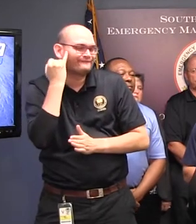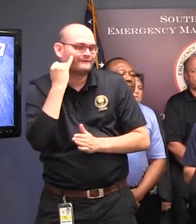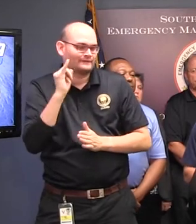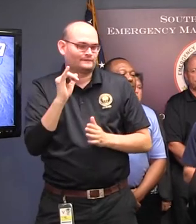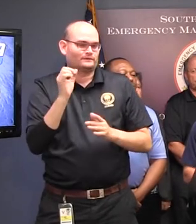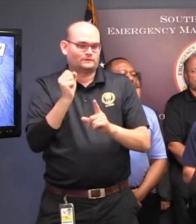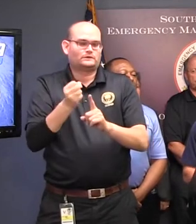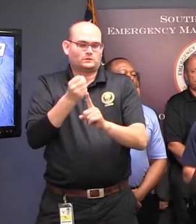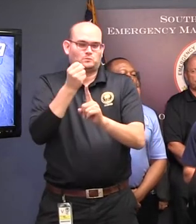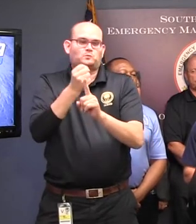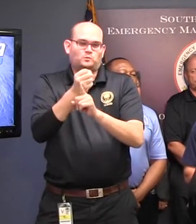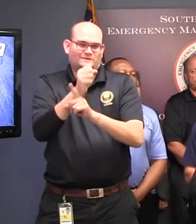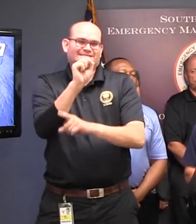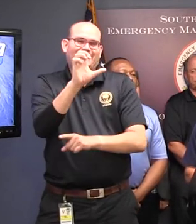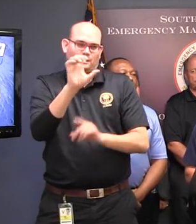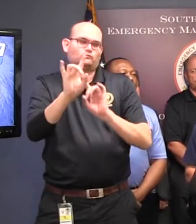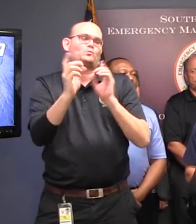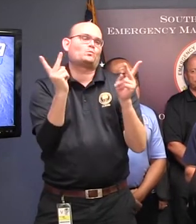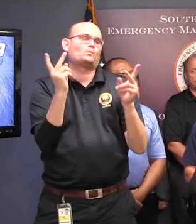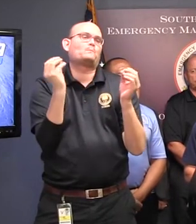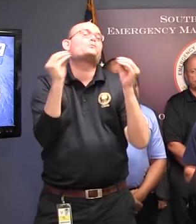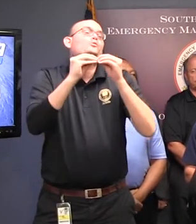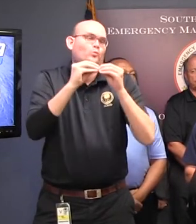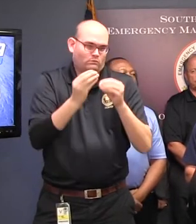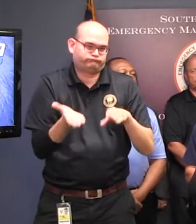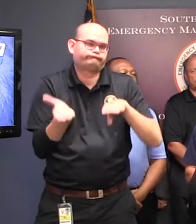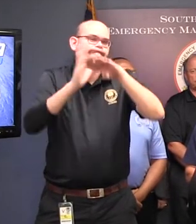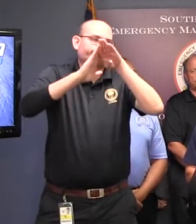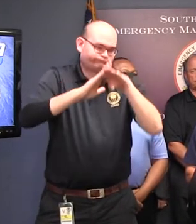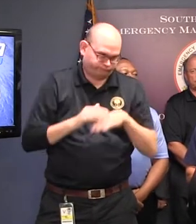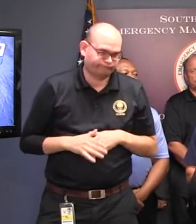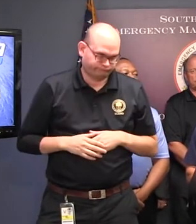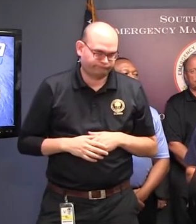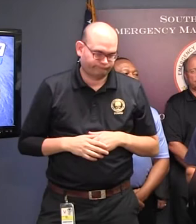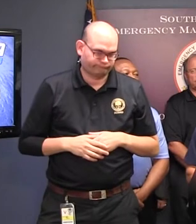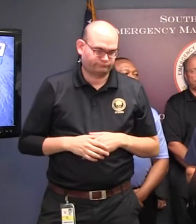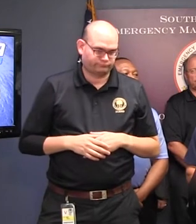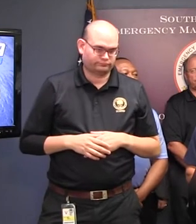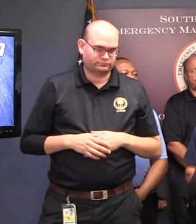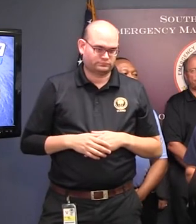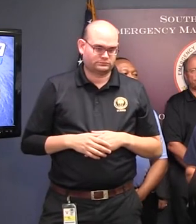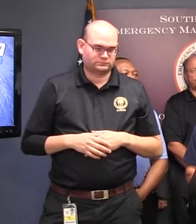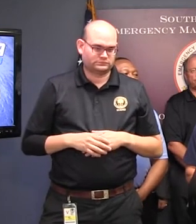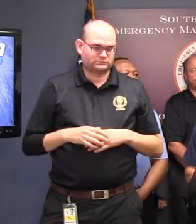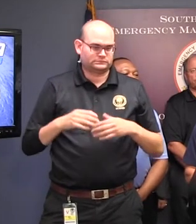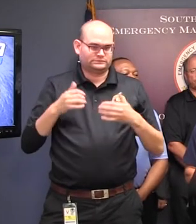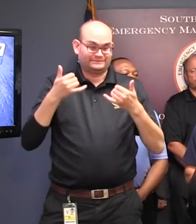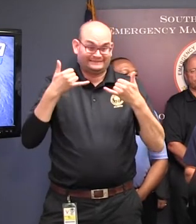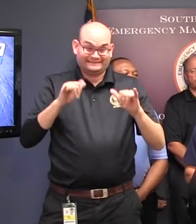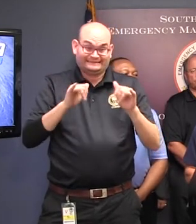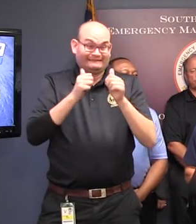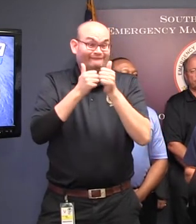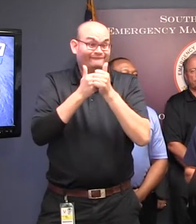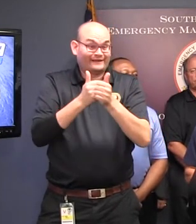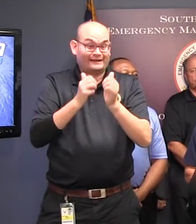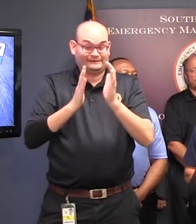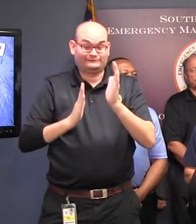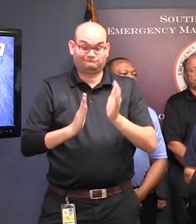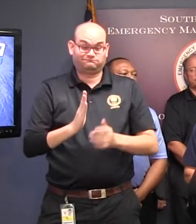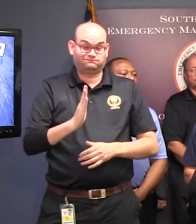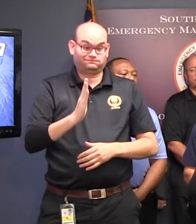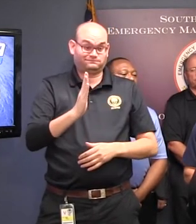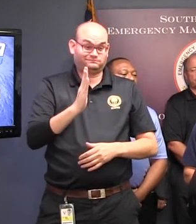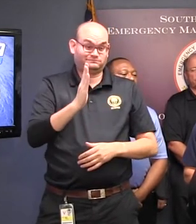area. In terms of impacts, even with the track, storm surge inundation of low-lying coastal areas is likely